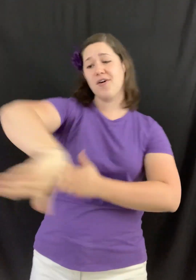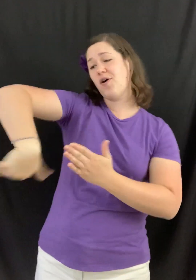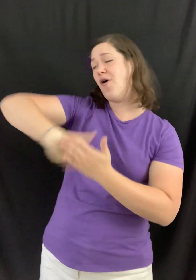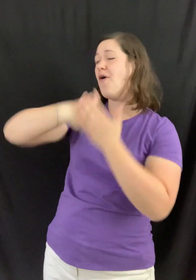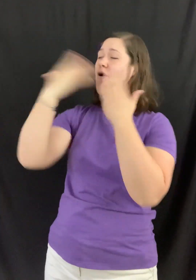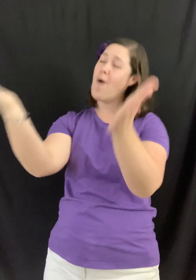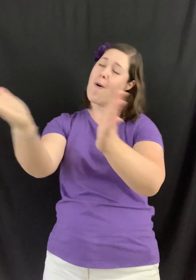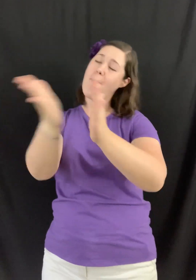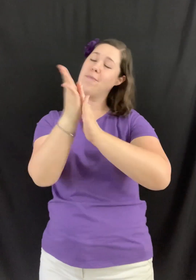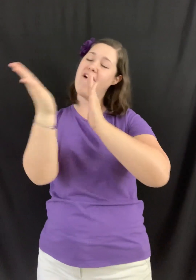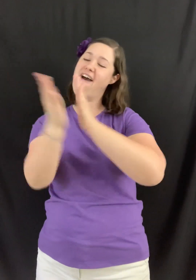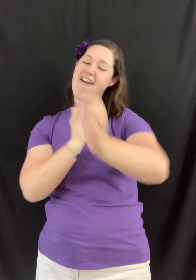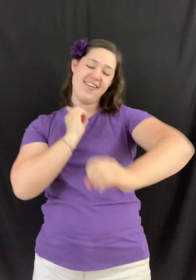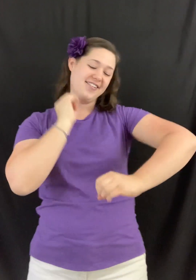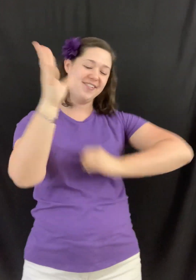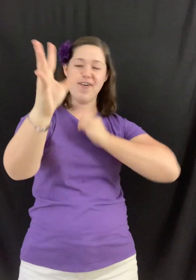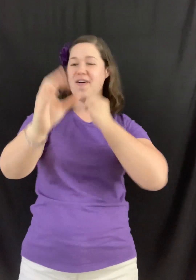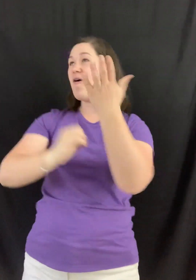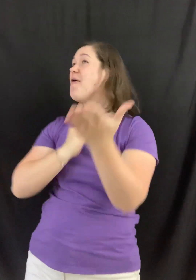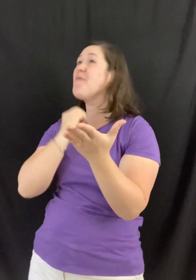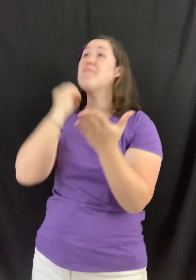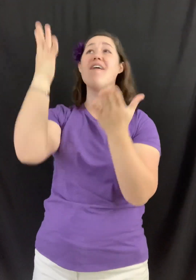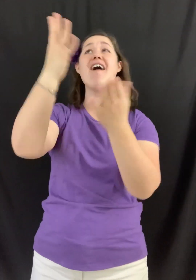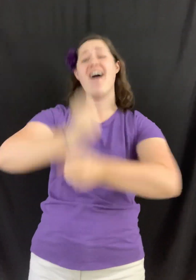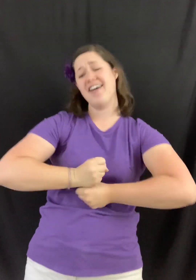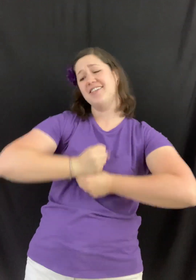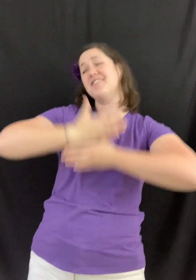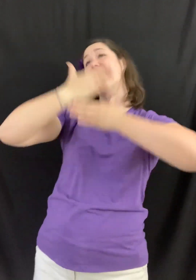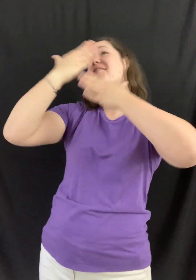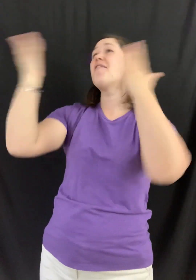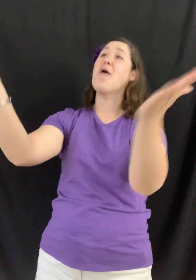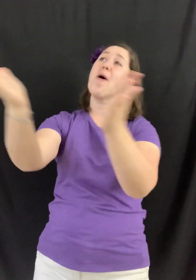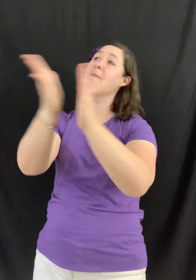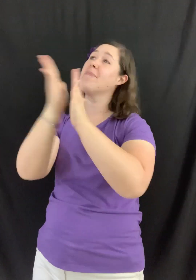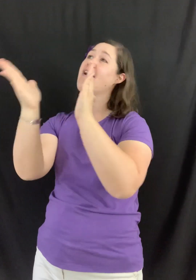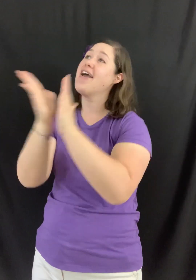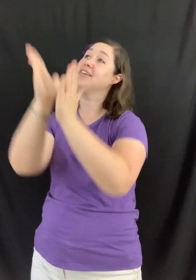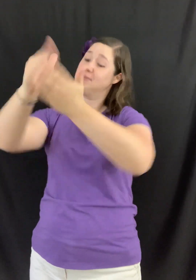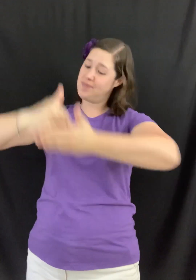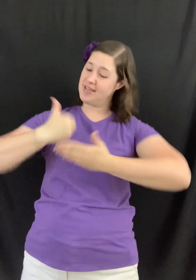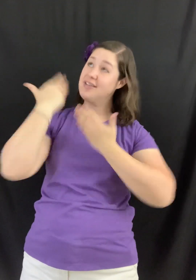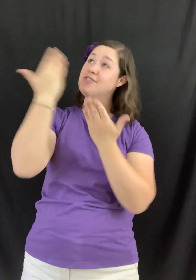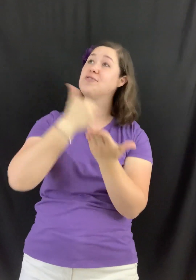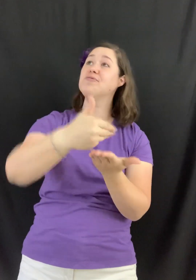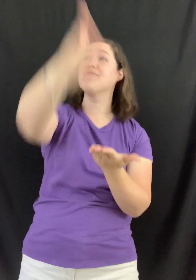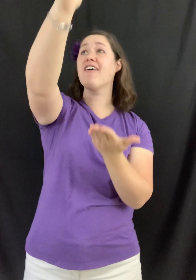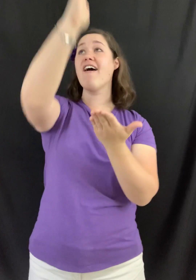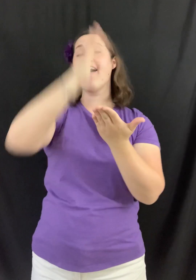Always, always forever all praise be to God